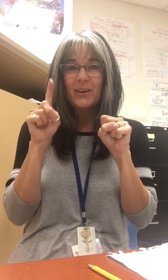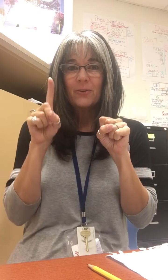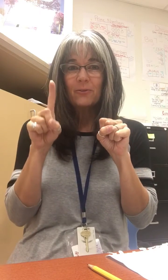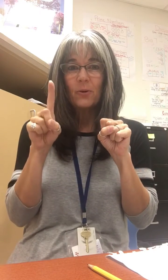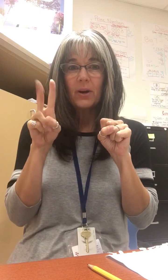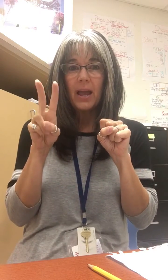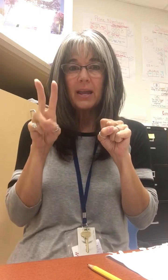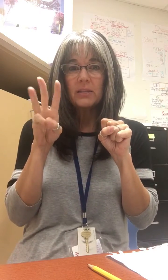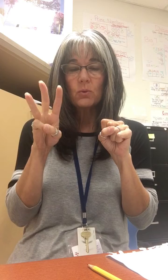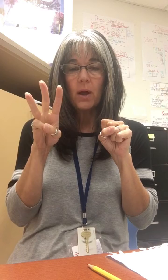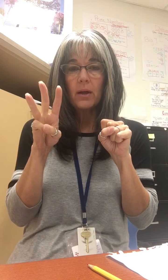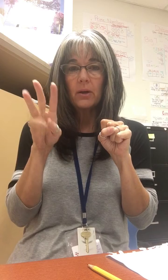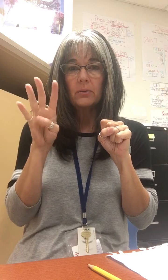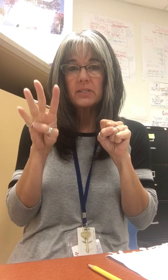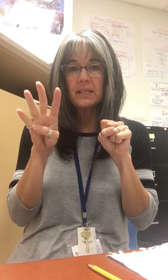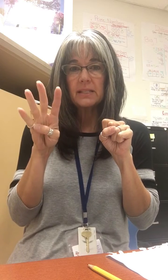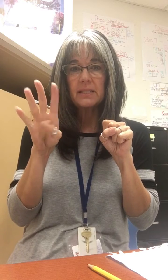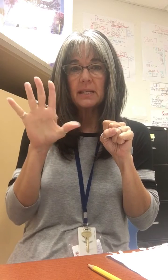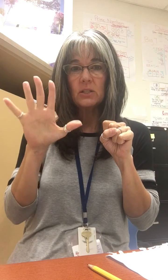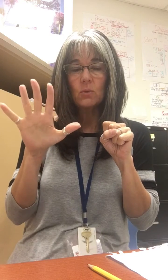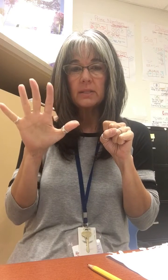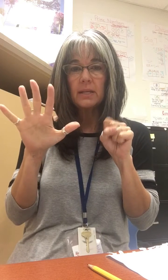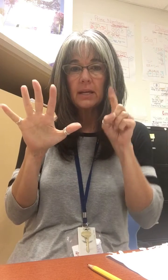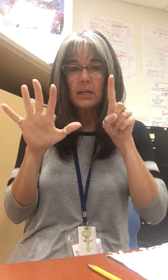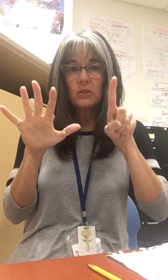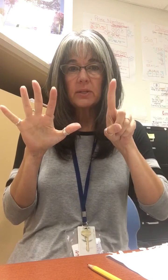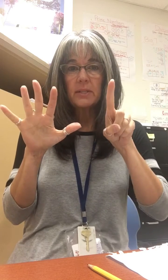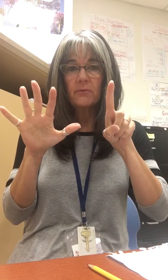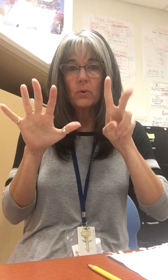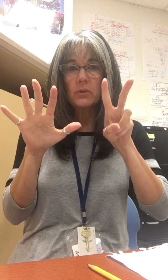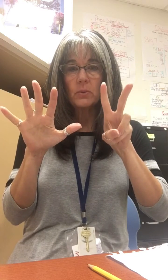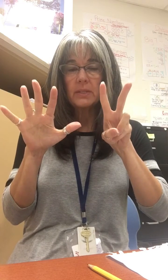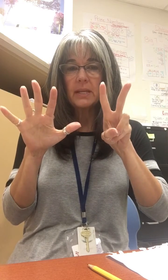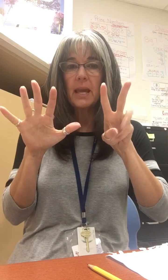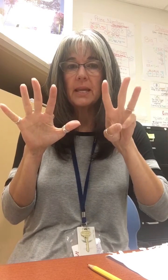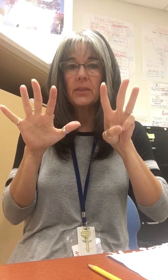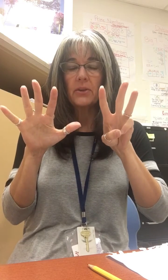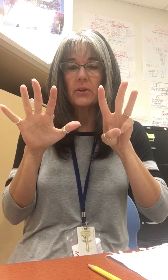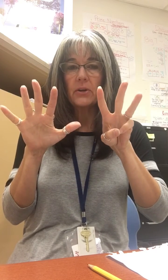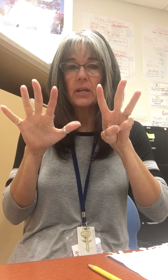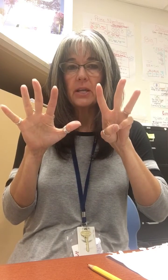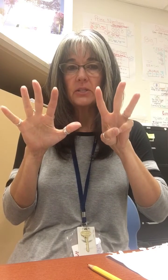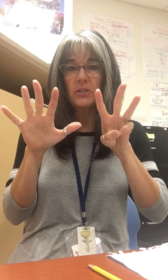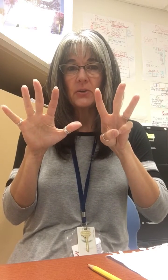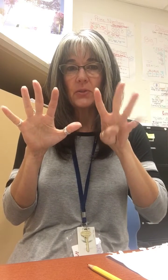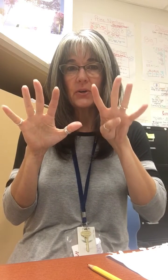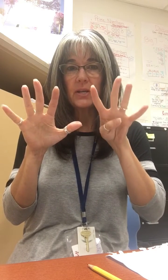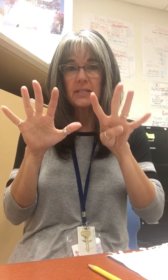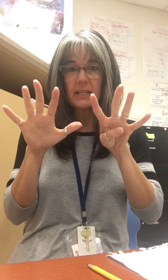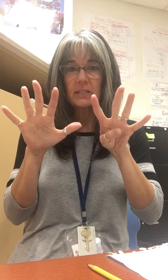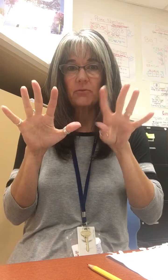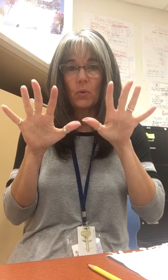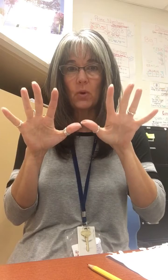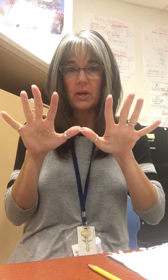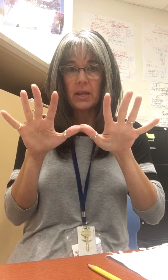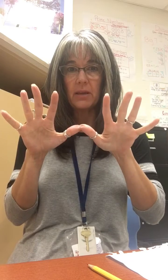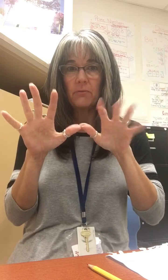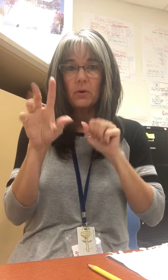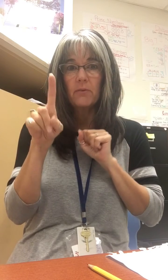4, 8, 12, 16, 20, 24, 28, 32, 36, 40, 44,